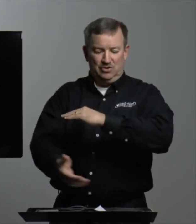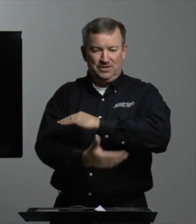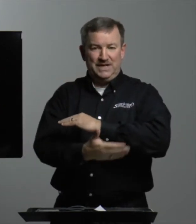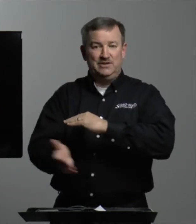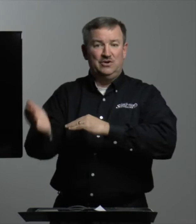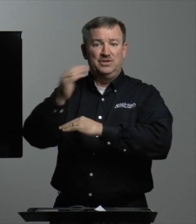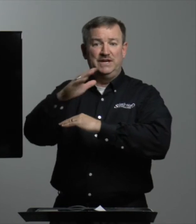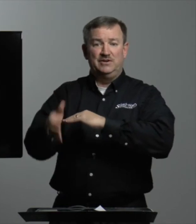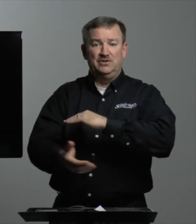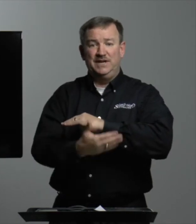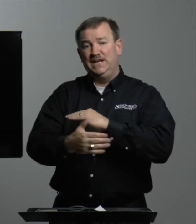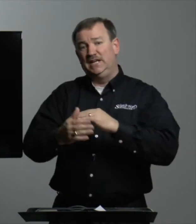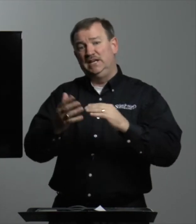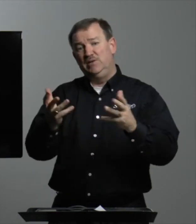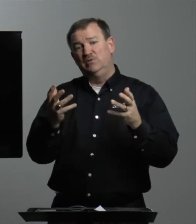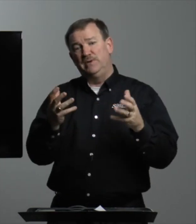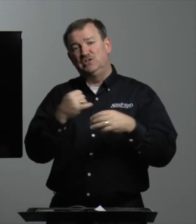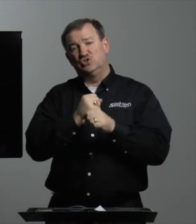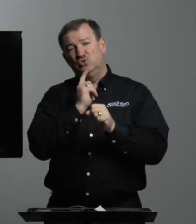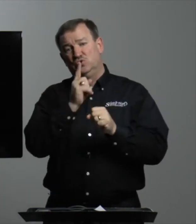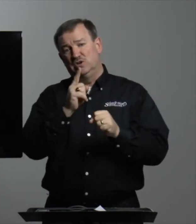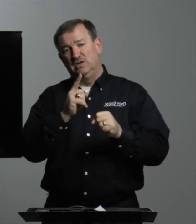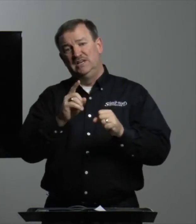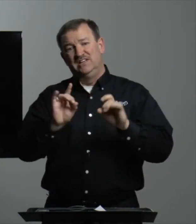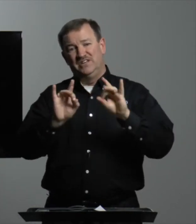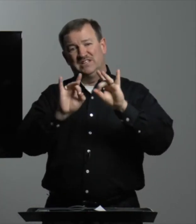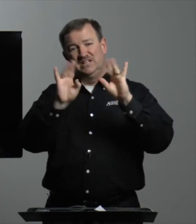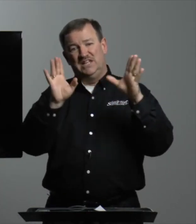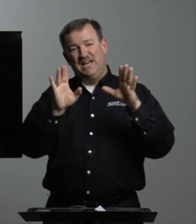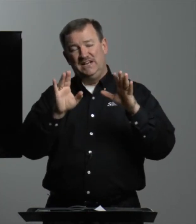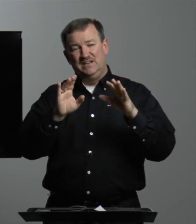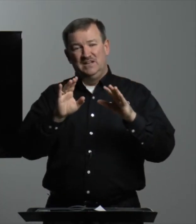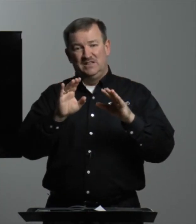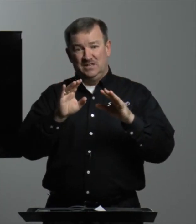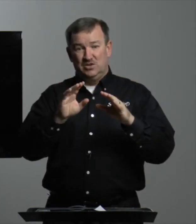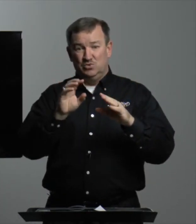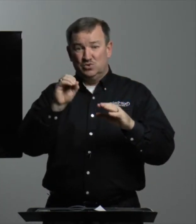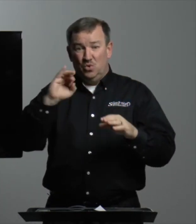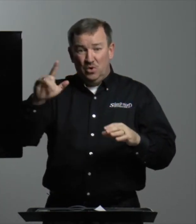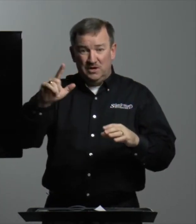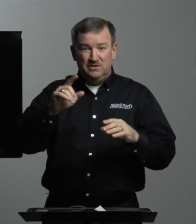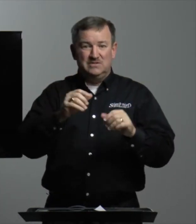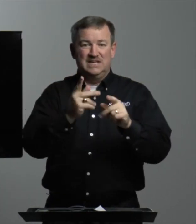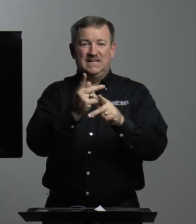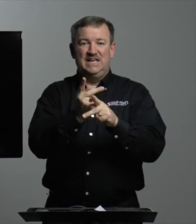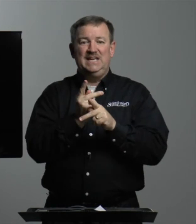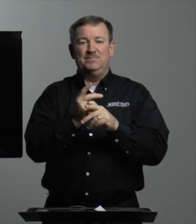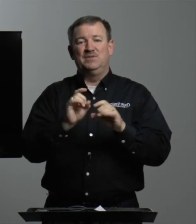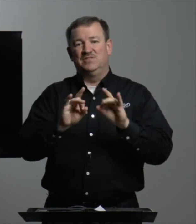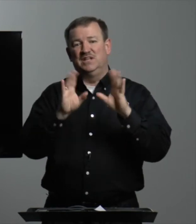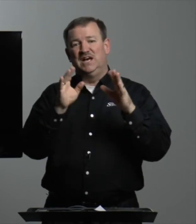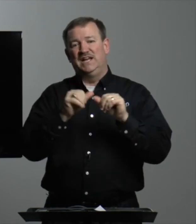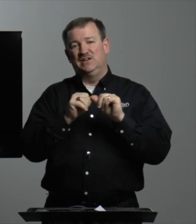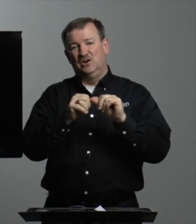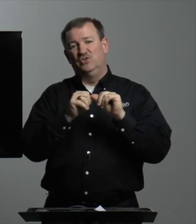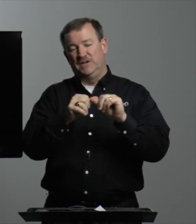all night, all day, all night. And he would make sure that the light, that there was oil to keep the light going.